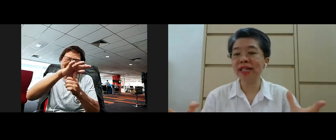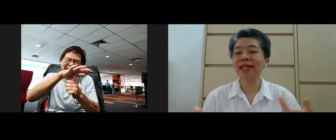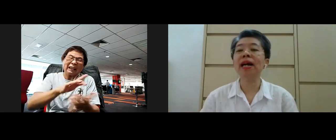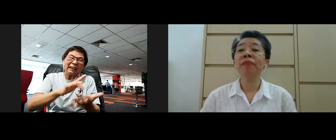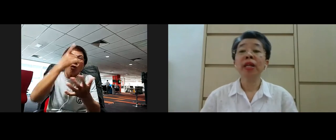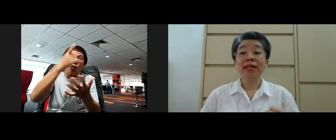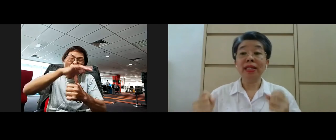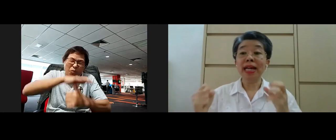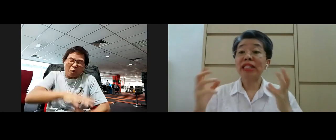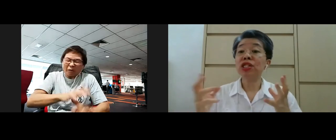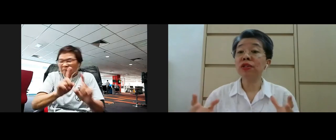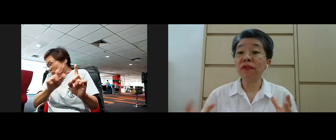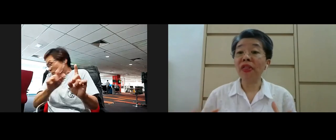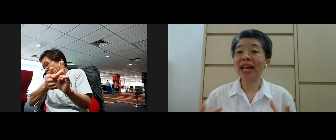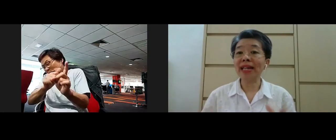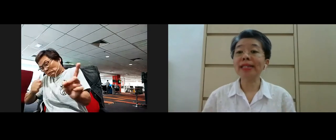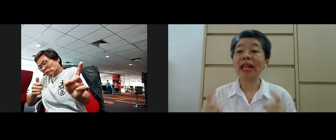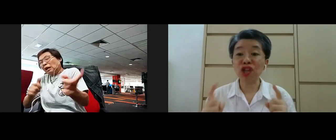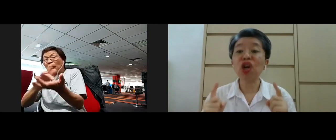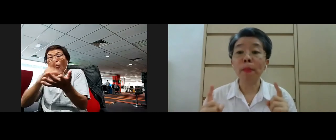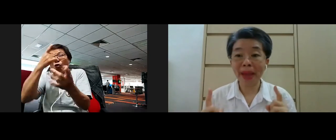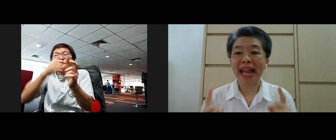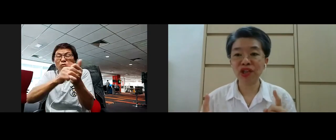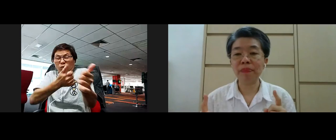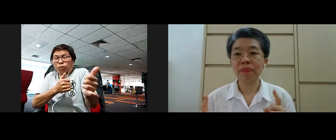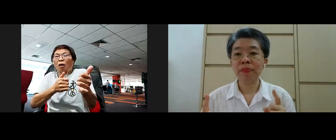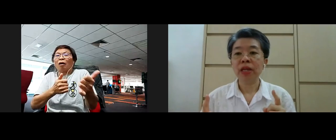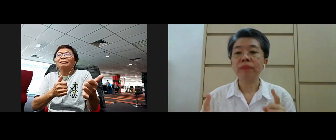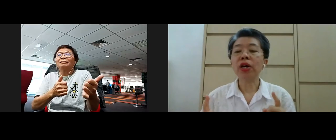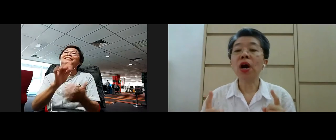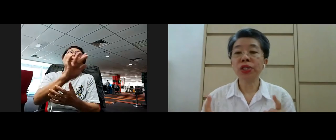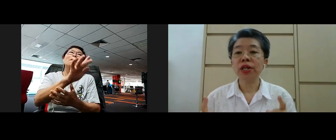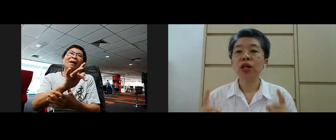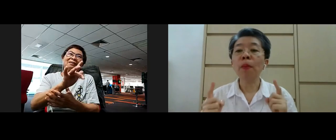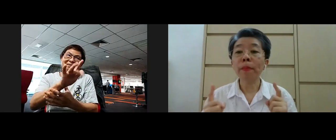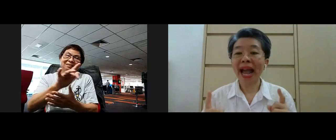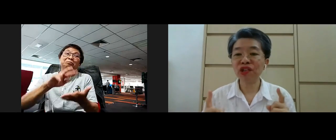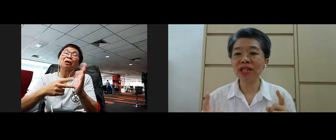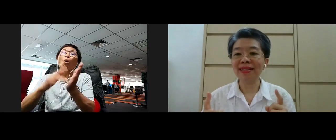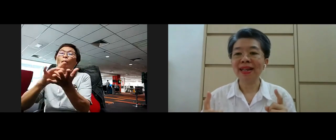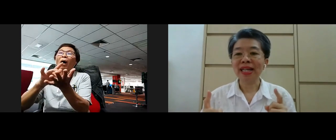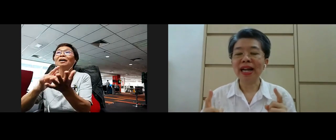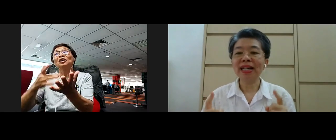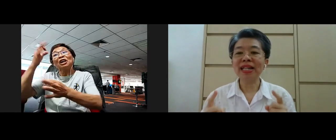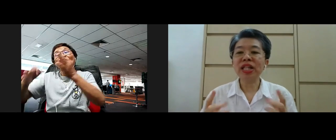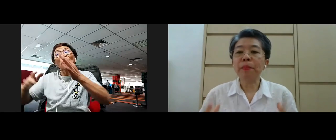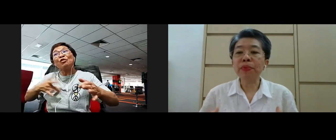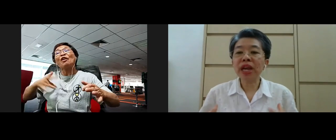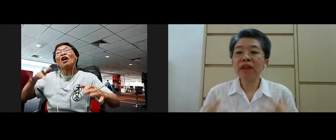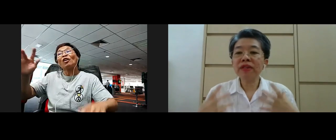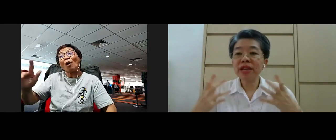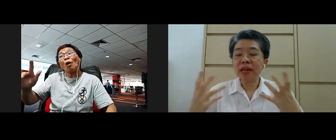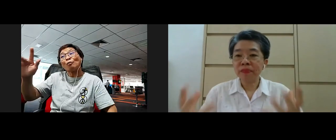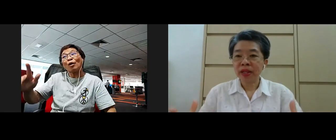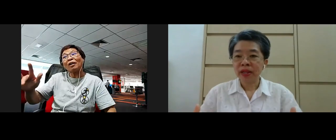avoidance yeah the antidote for that is actually compassion because compassion yeah is that